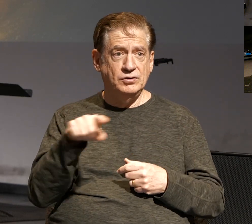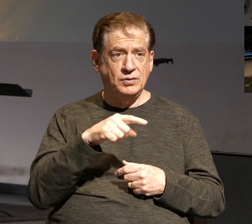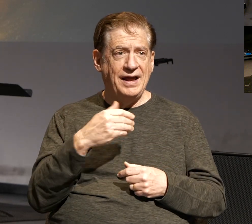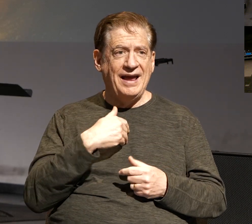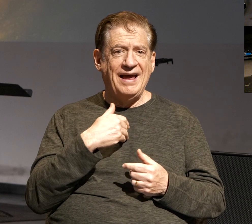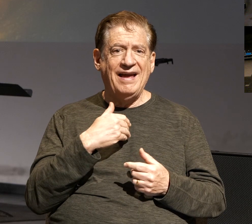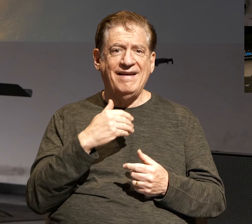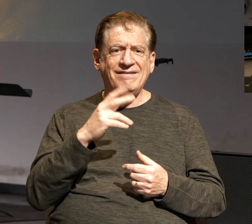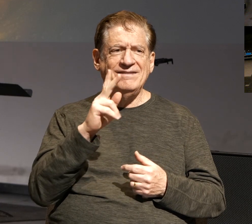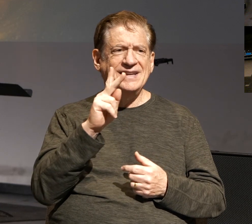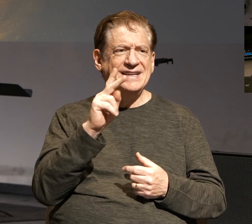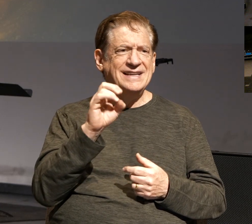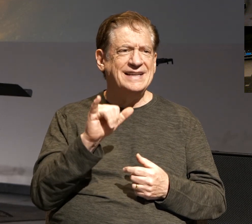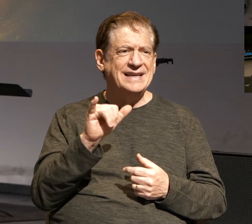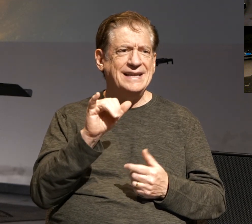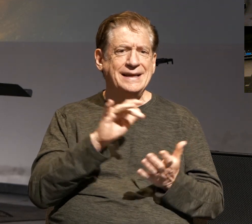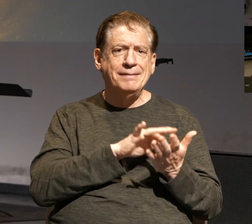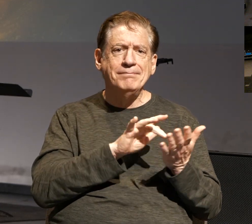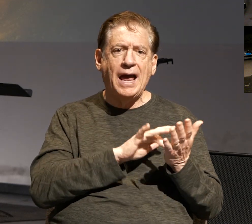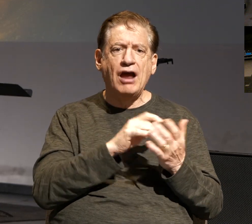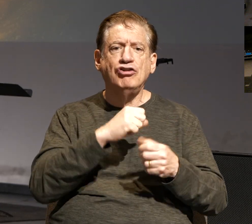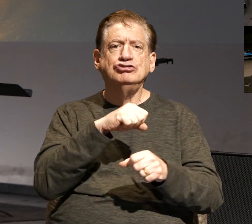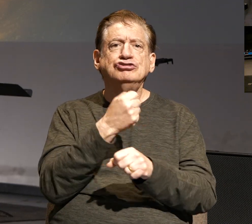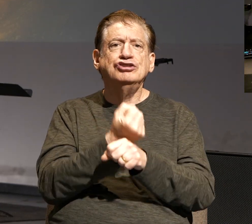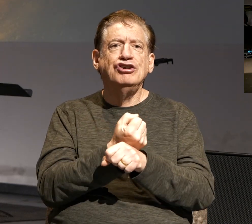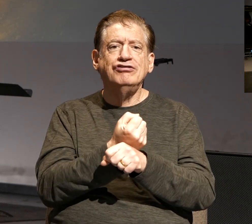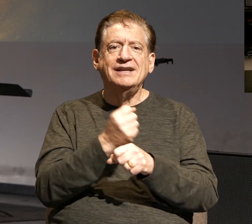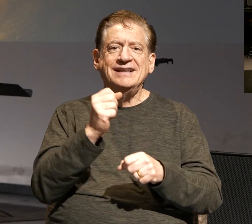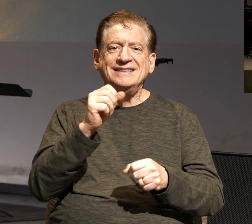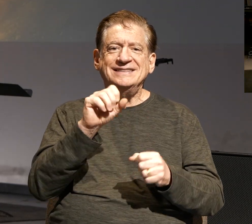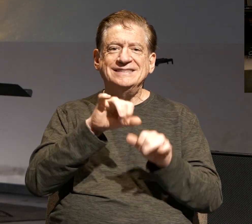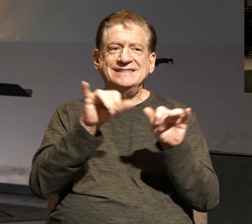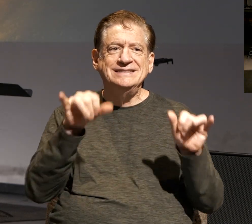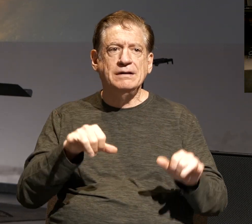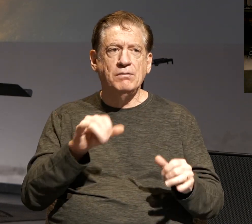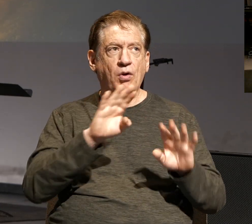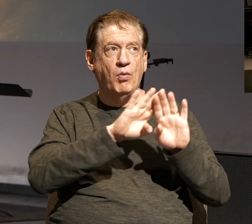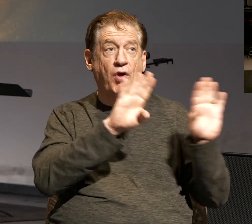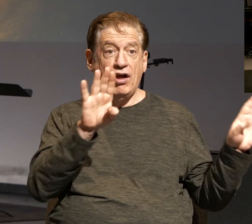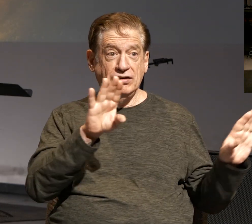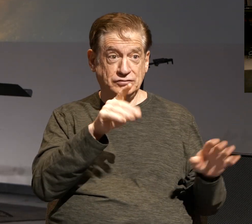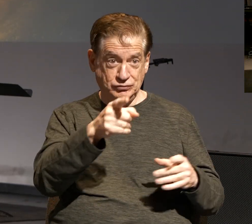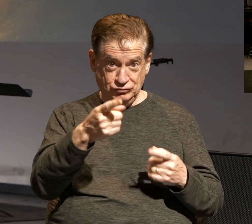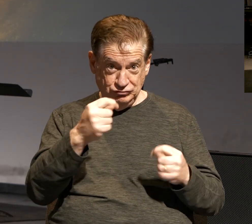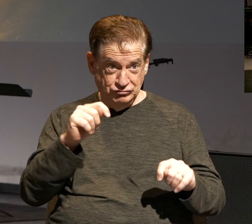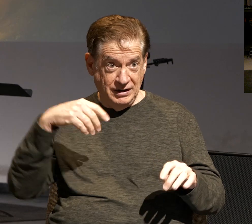keypads and security systems on your walls. If you try to break into my house,